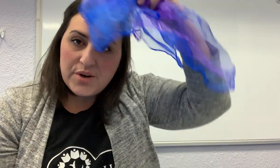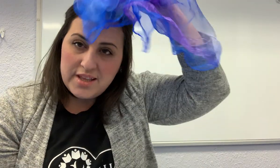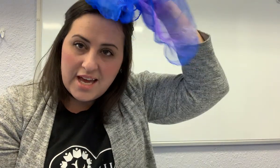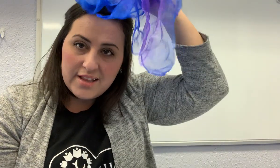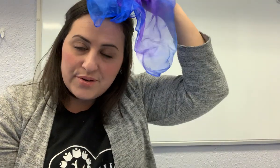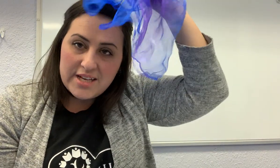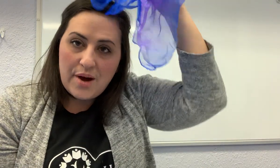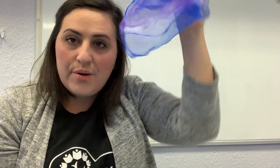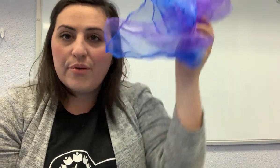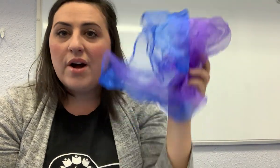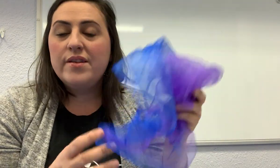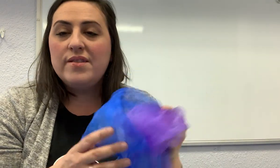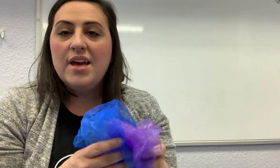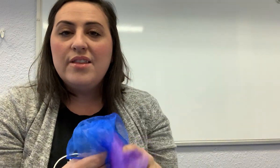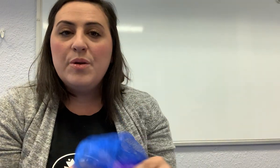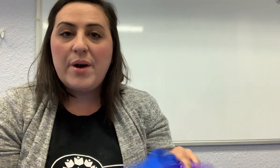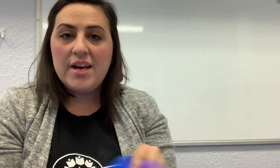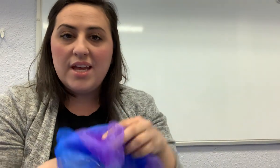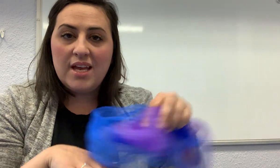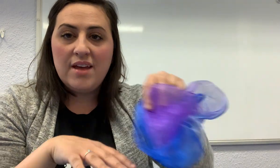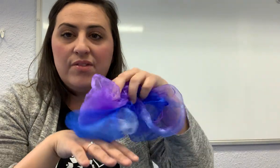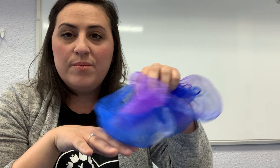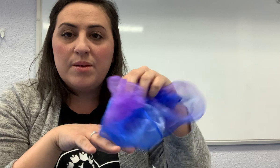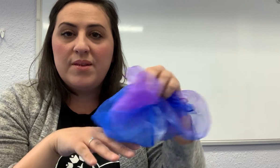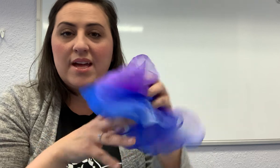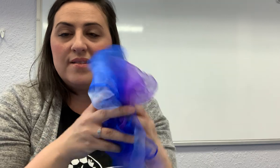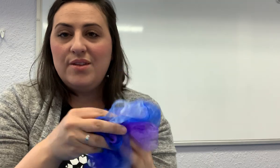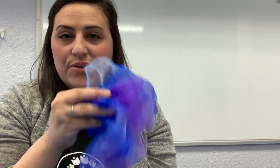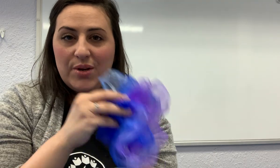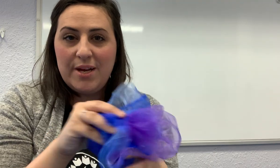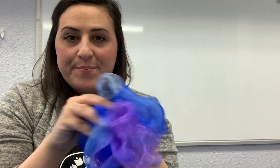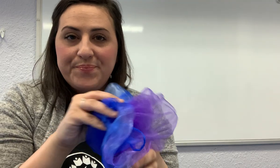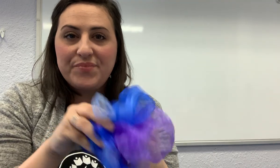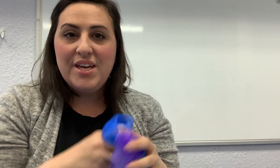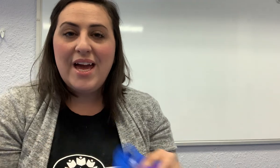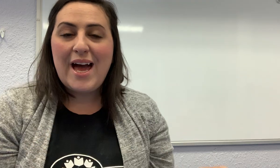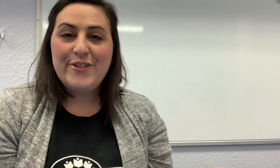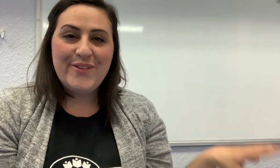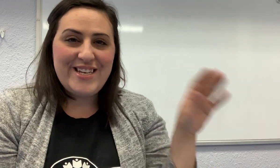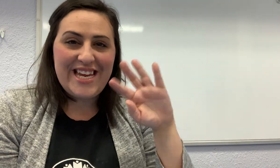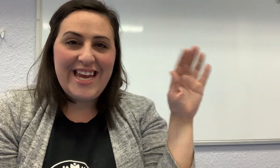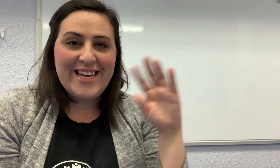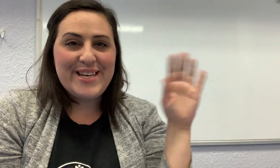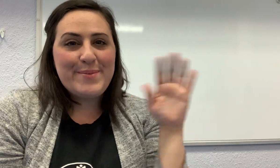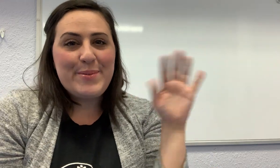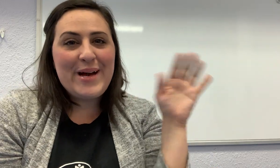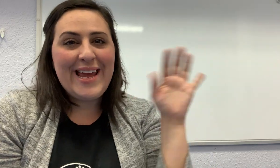run that little towel across their body and give them some of that sensory. Have a great day. Bye-bye.